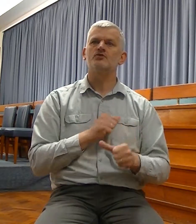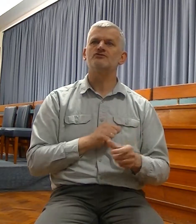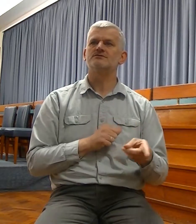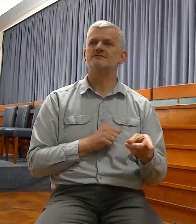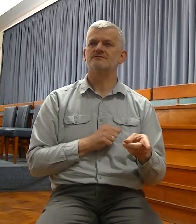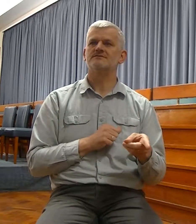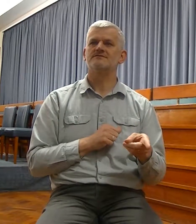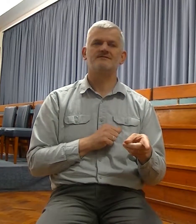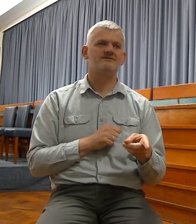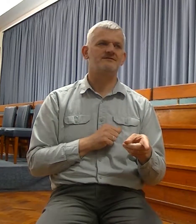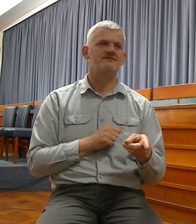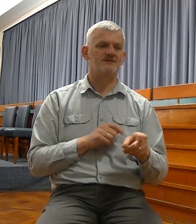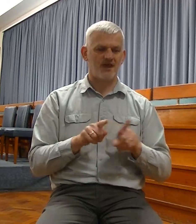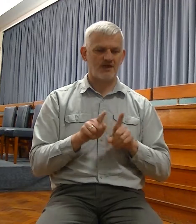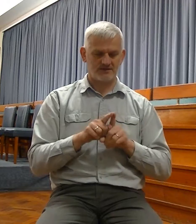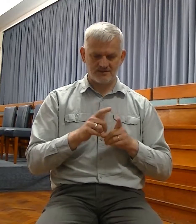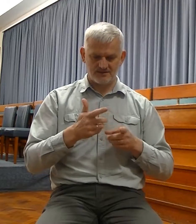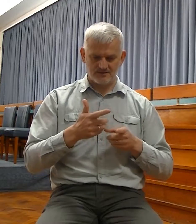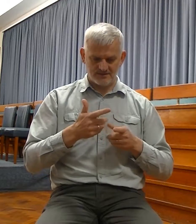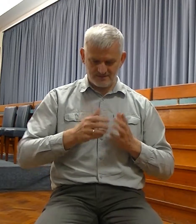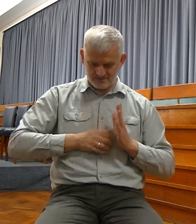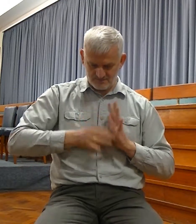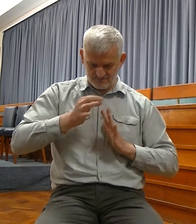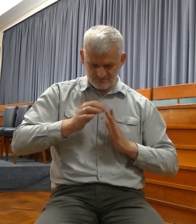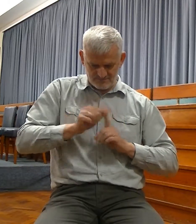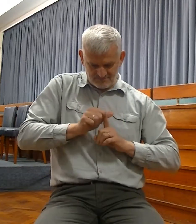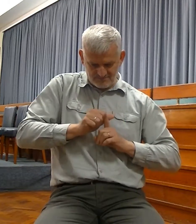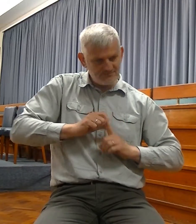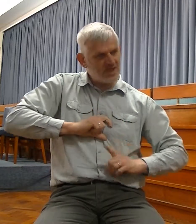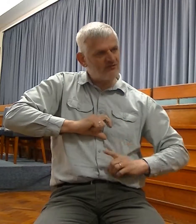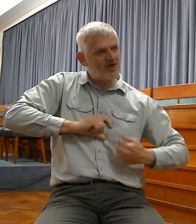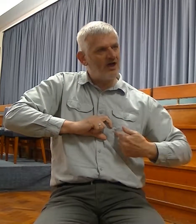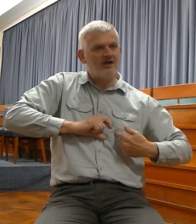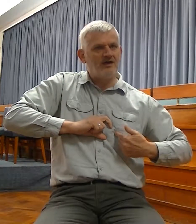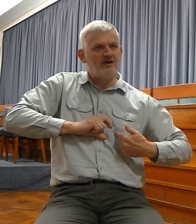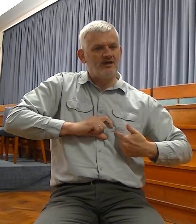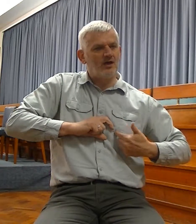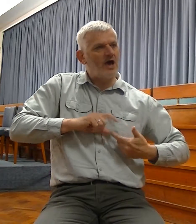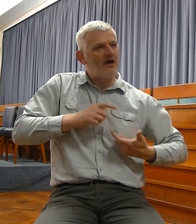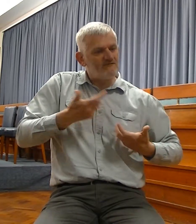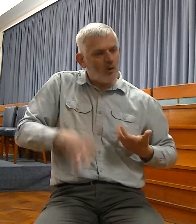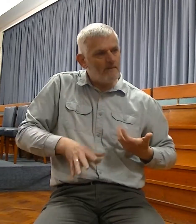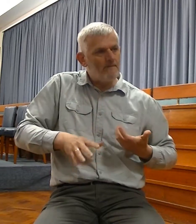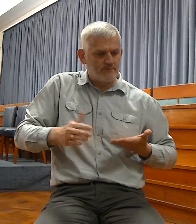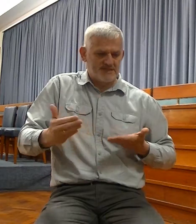of the character of the soul and my might, my power. And they shall know that my name